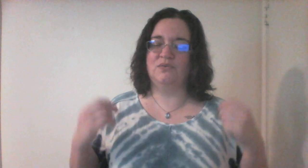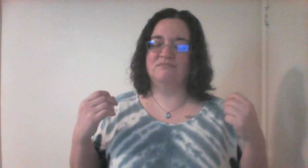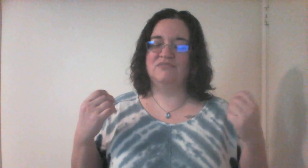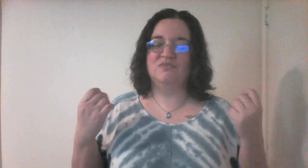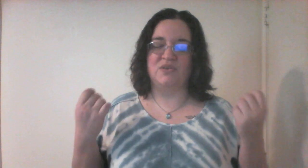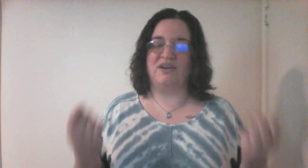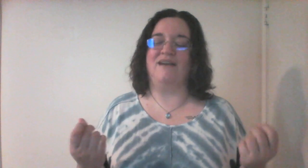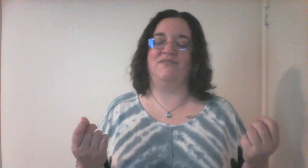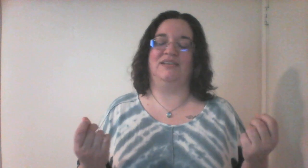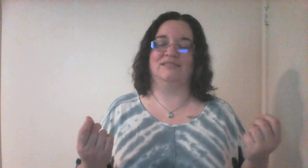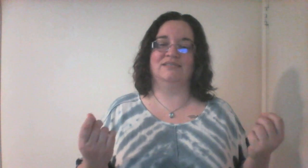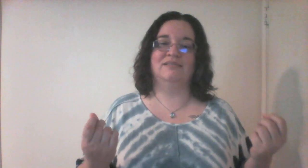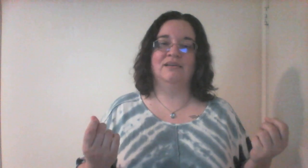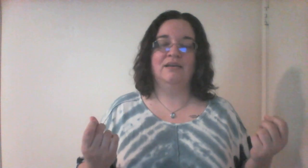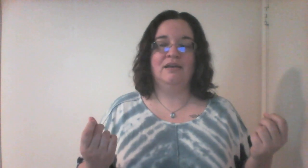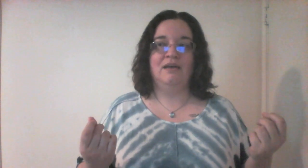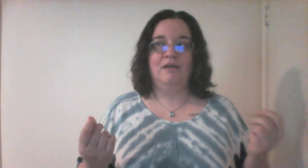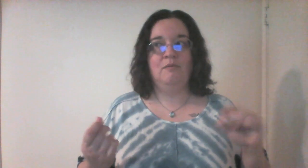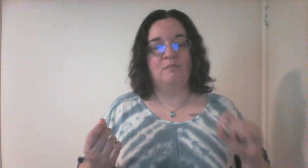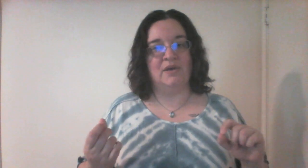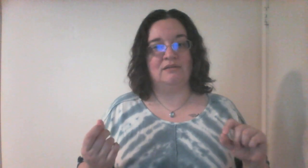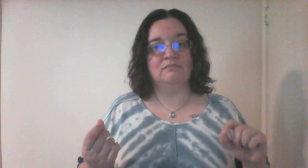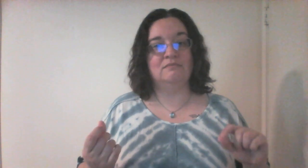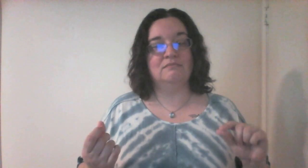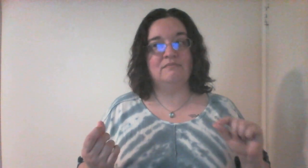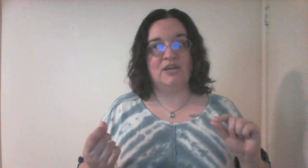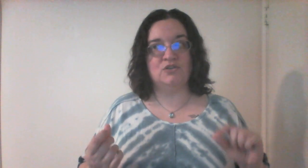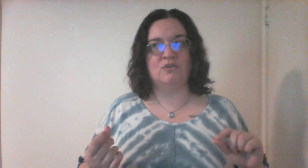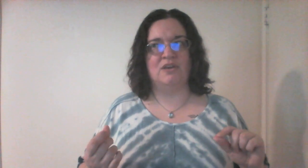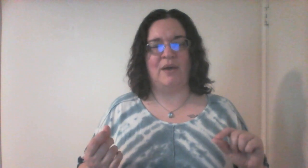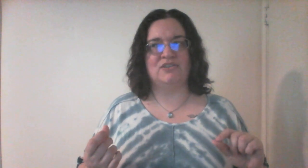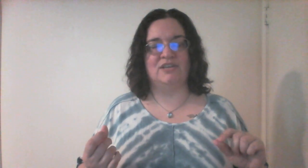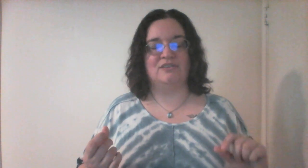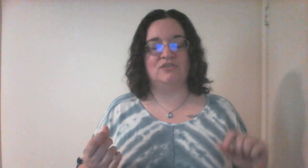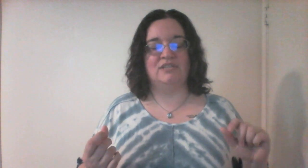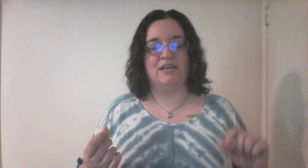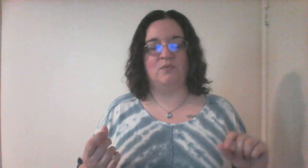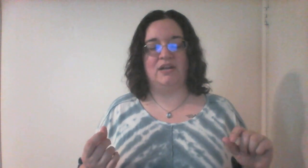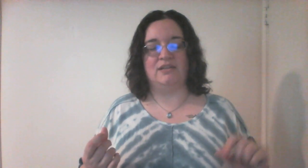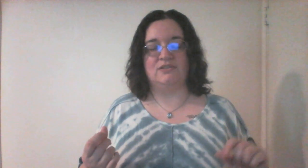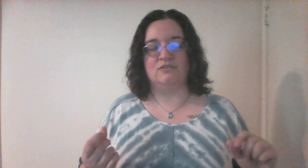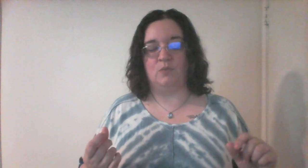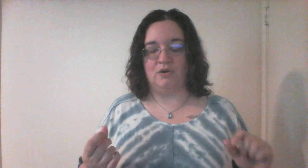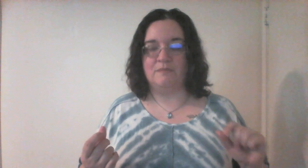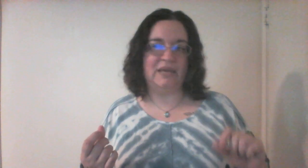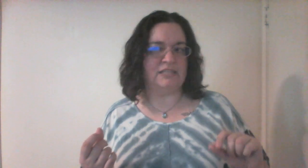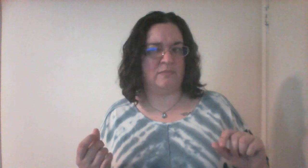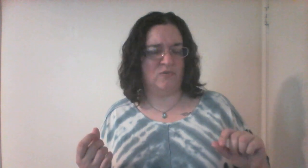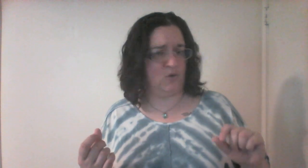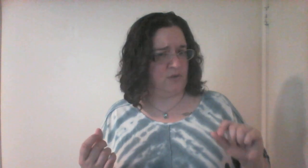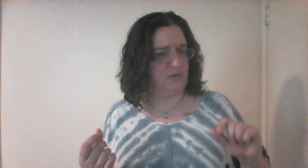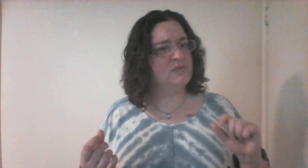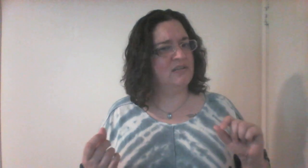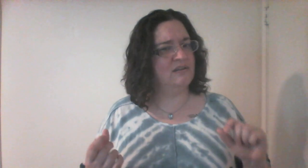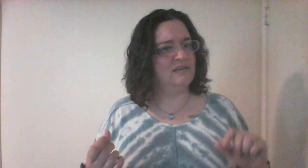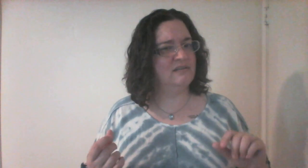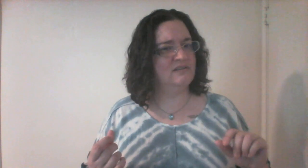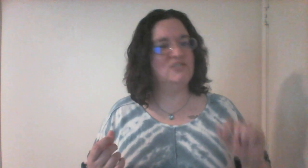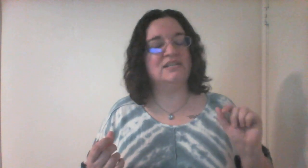with confidence. But make sure that you actually understand what it is the word means before you use it, just